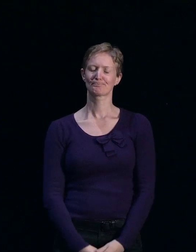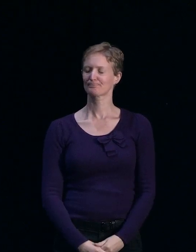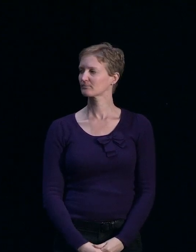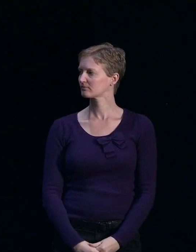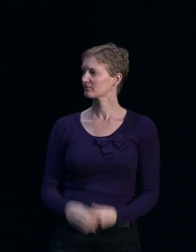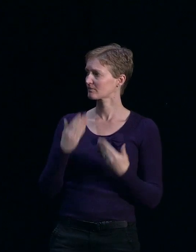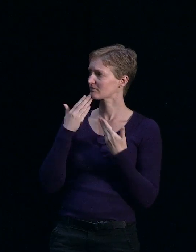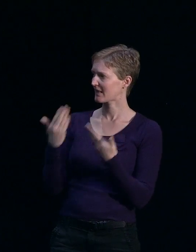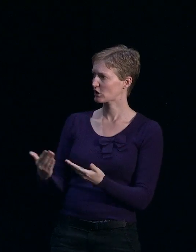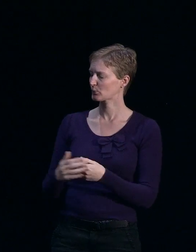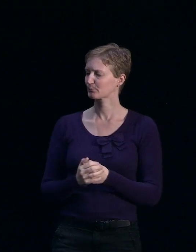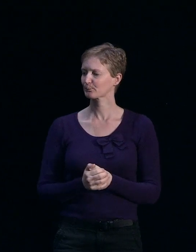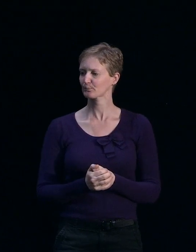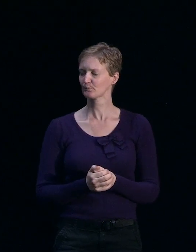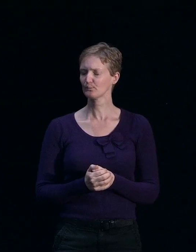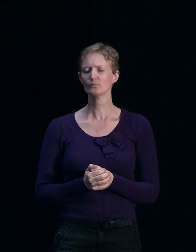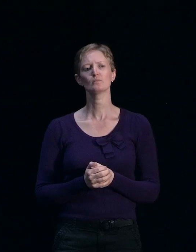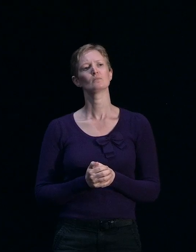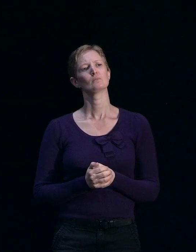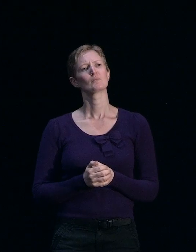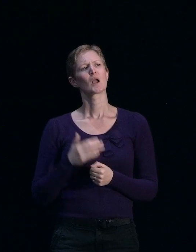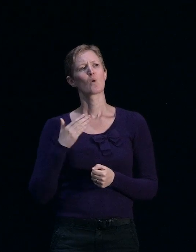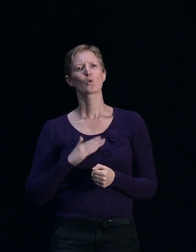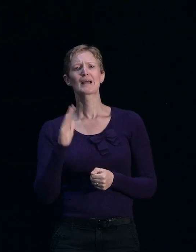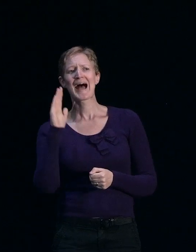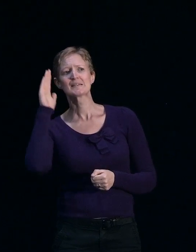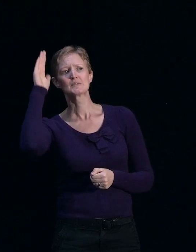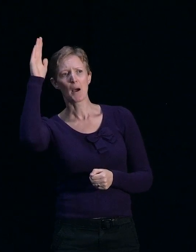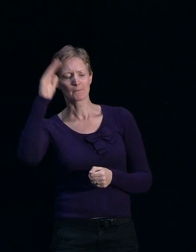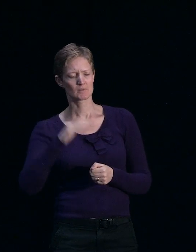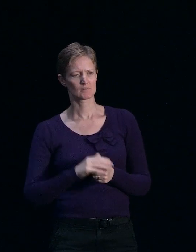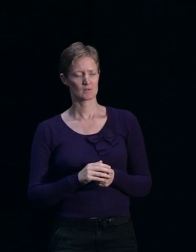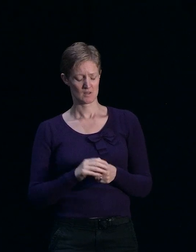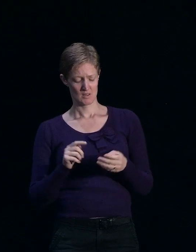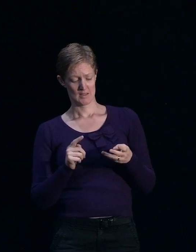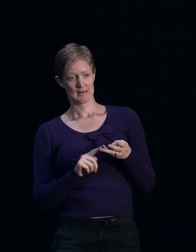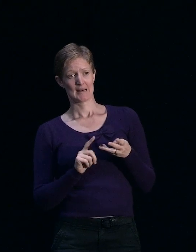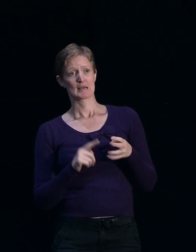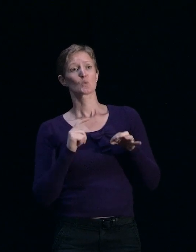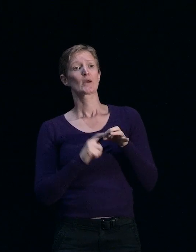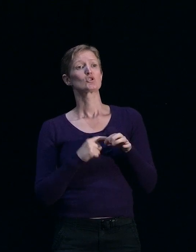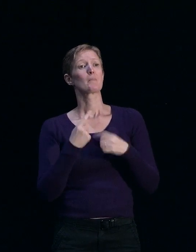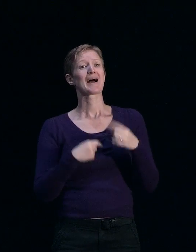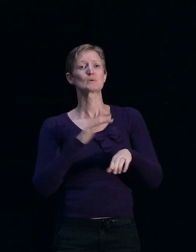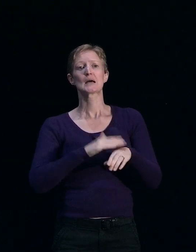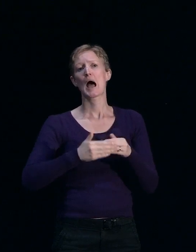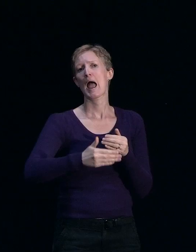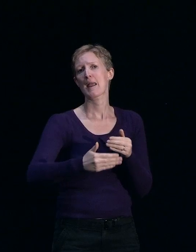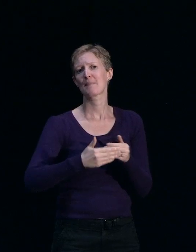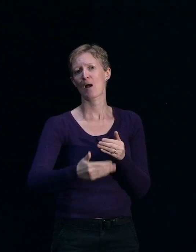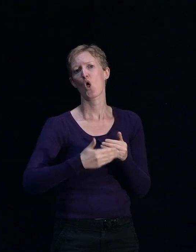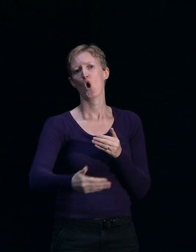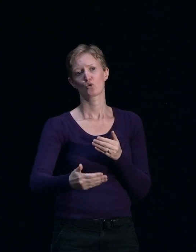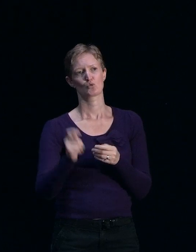Thanks very much, John. Look, I'd just like just a show of hands from the floor. The next question is around timelines for repairing and rebuilding. Who's